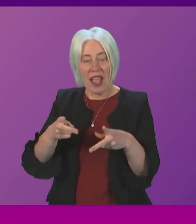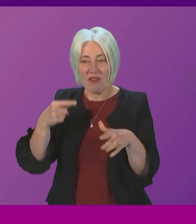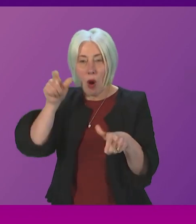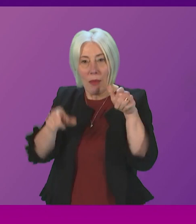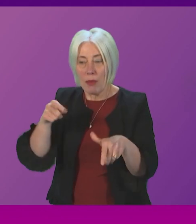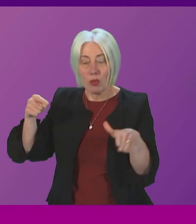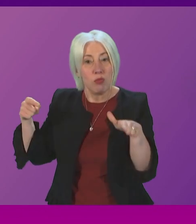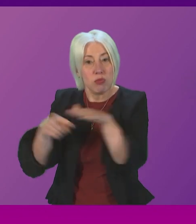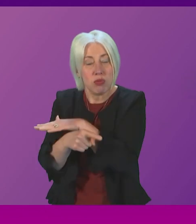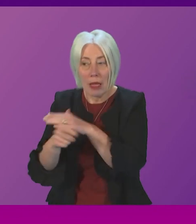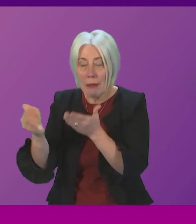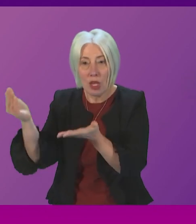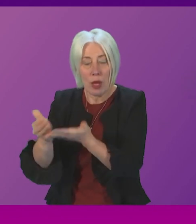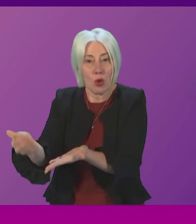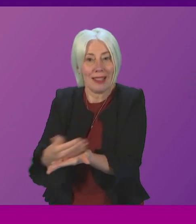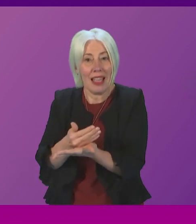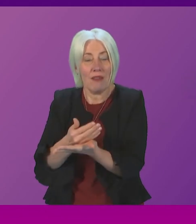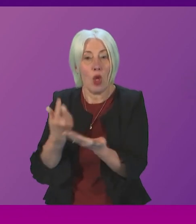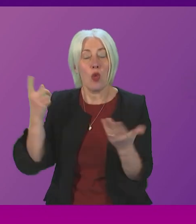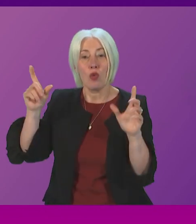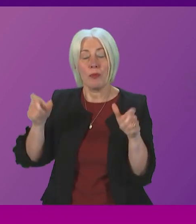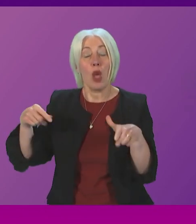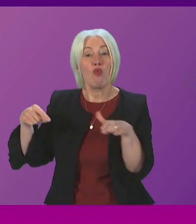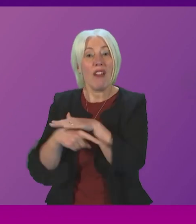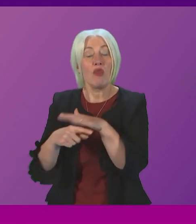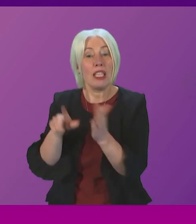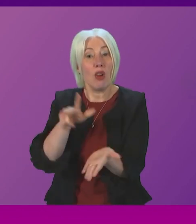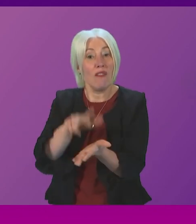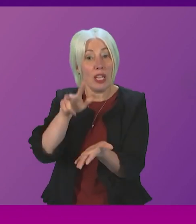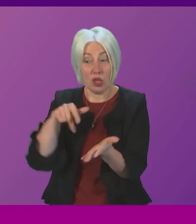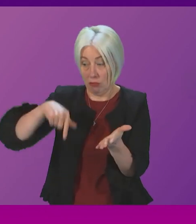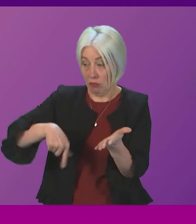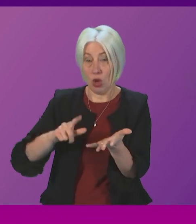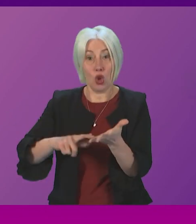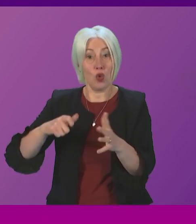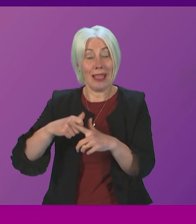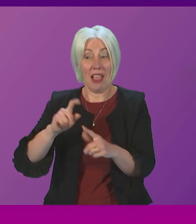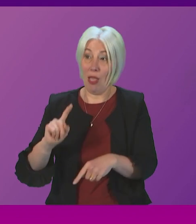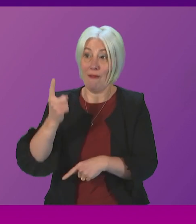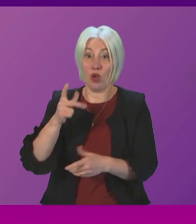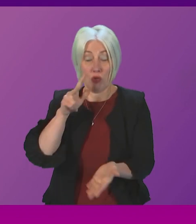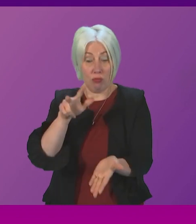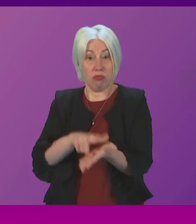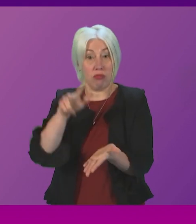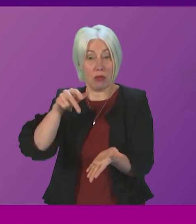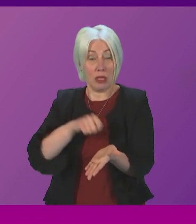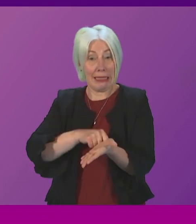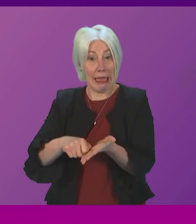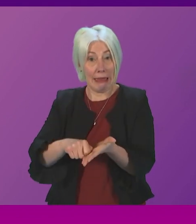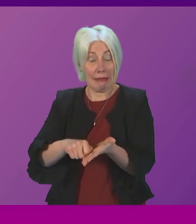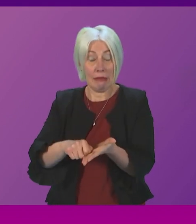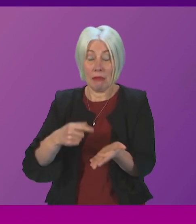to seek safety under the Refugee Convention a convention the UK of course was first to sign and the majority in this parliament